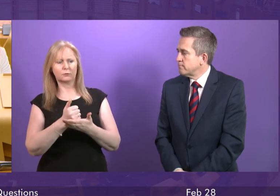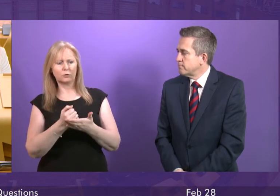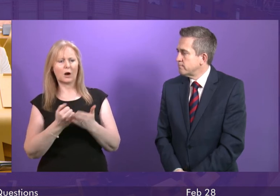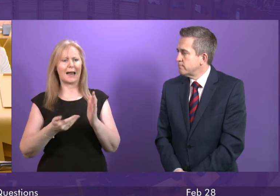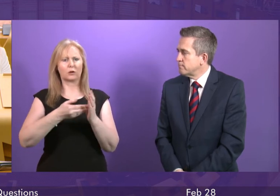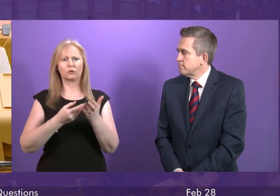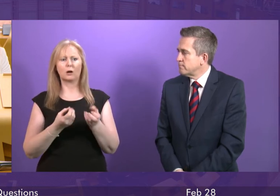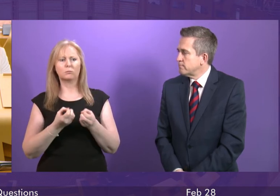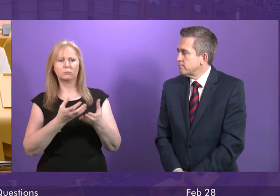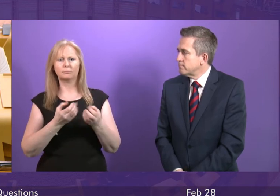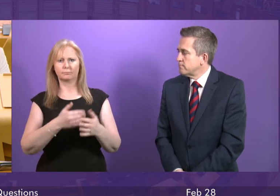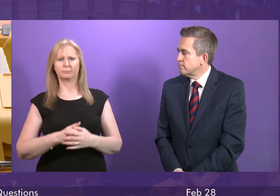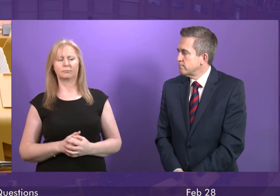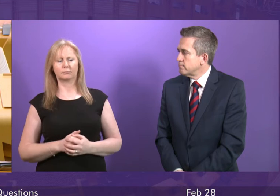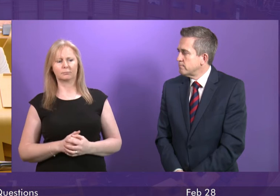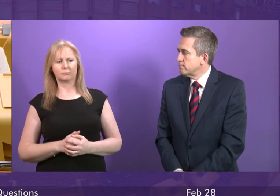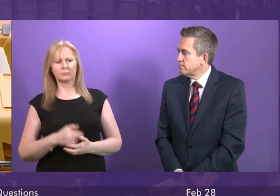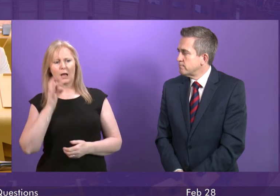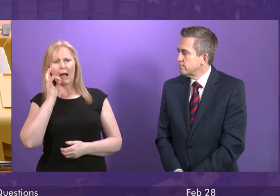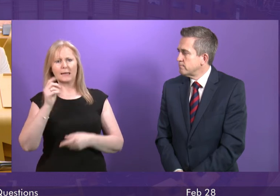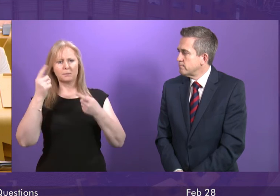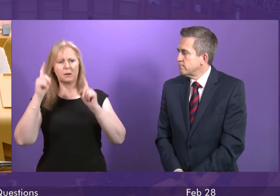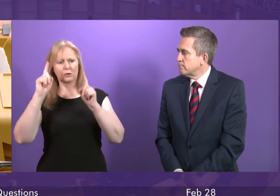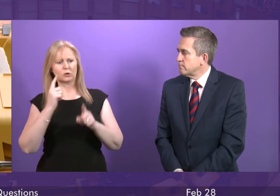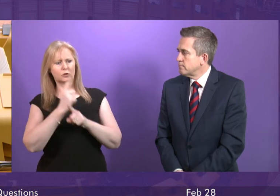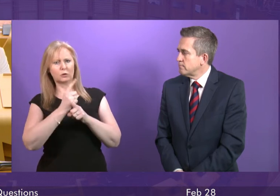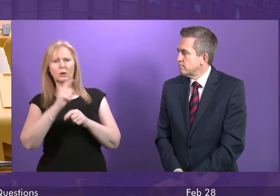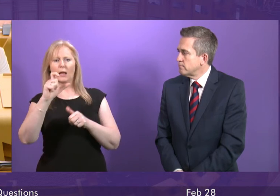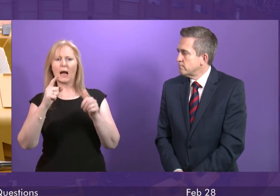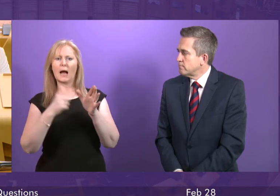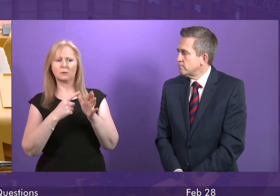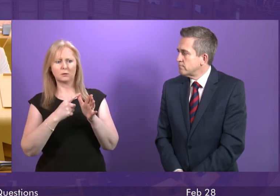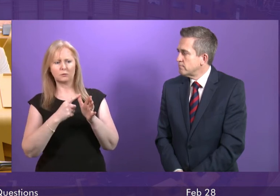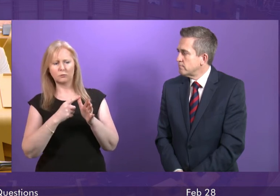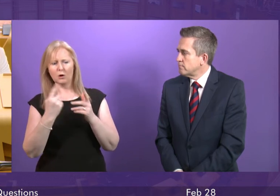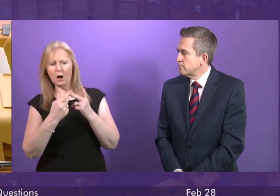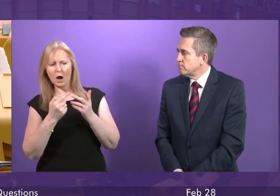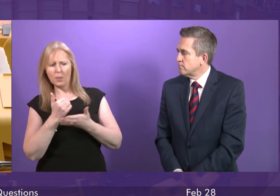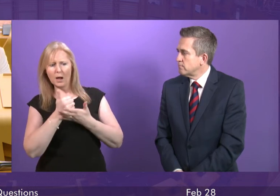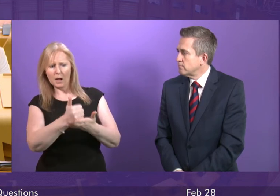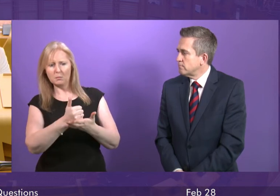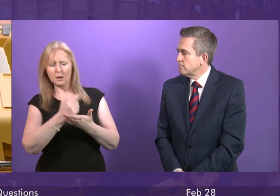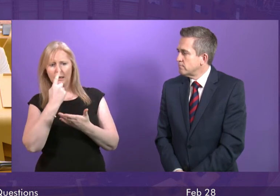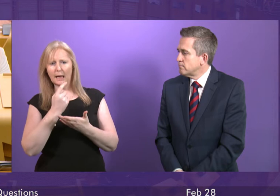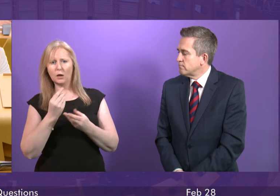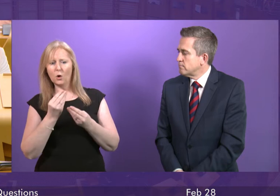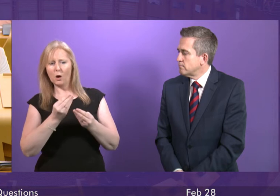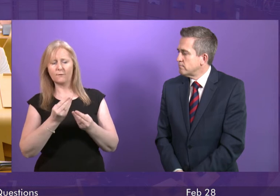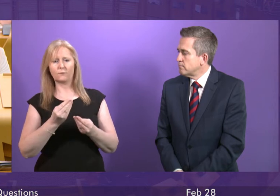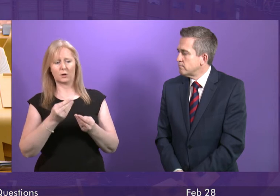would be happy to ask the Minister to speak with Clare Adamson to see if there is any further assistance and help the Scottish Government can offer in this particularly tragic